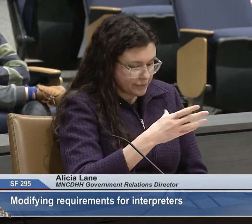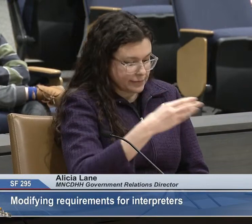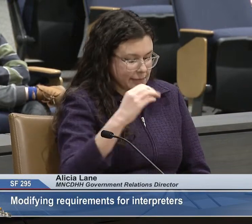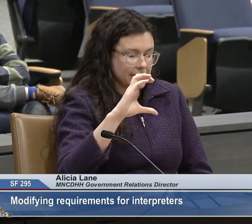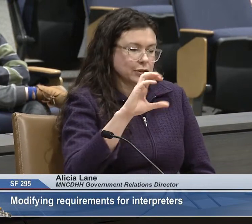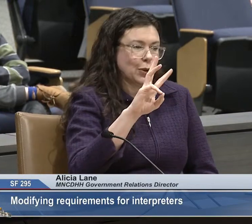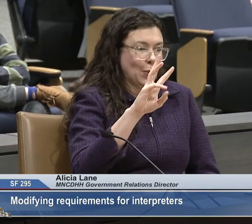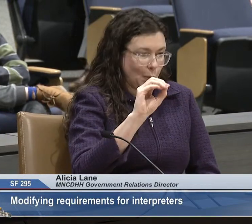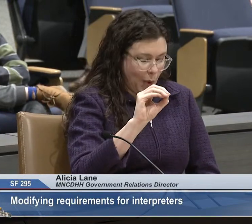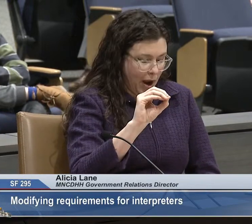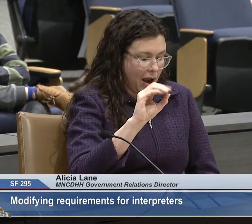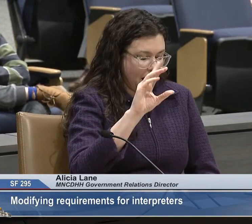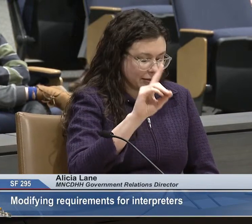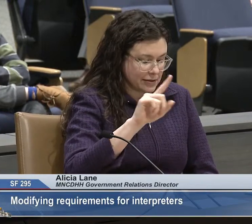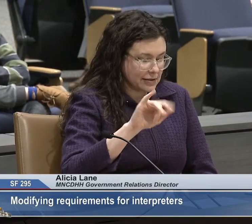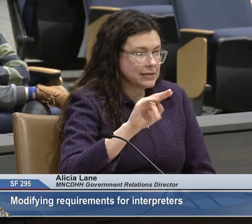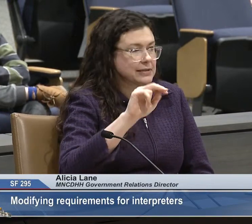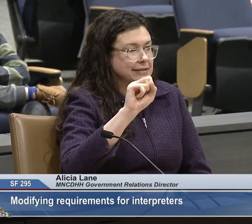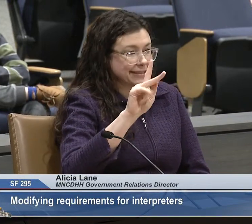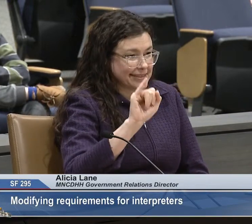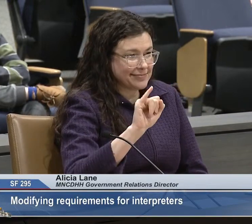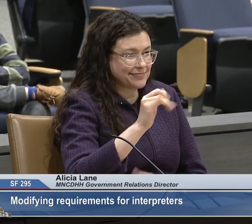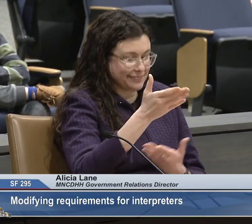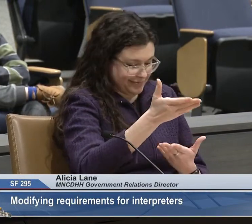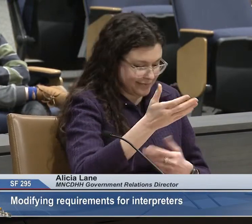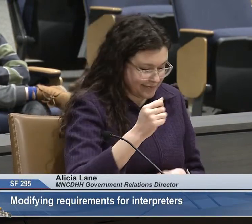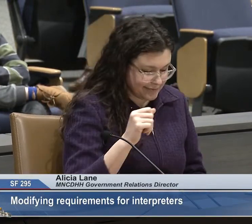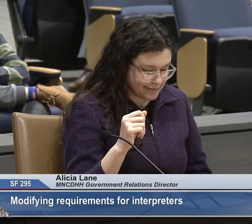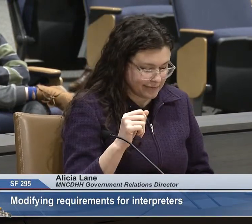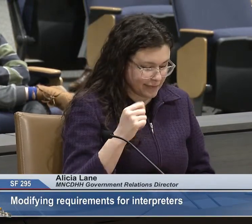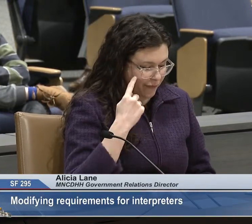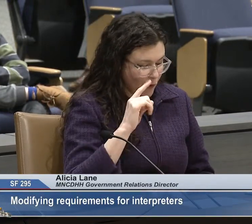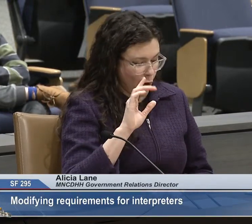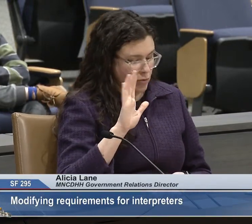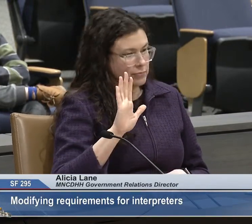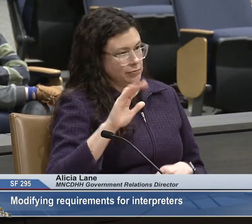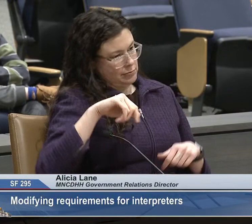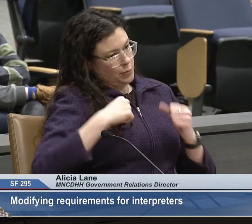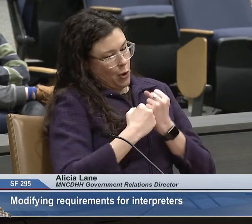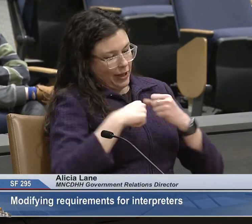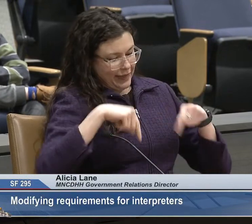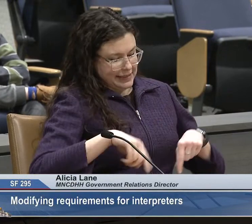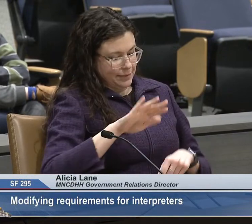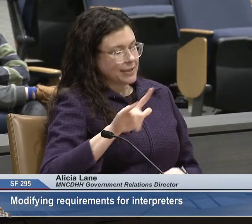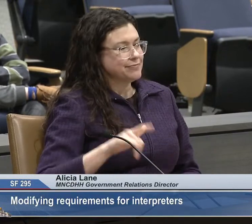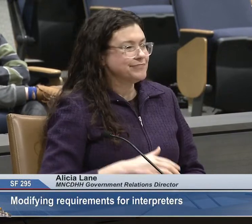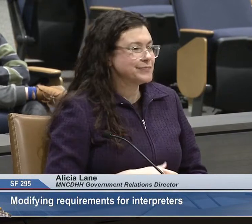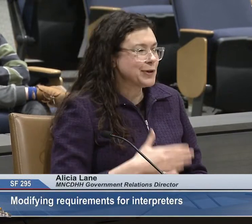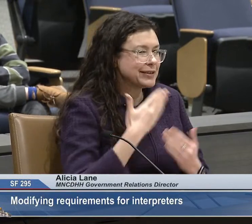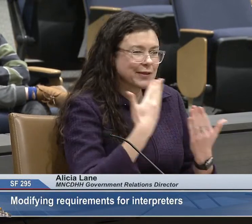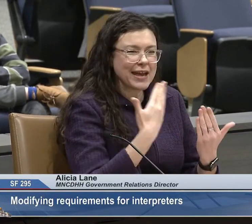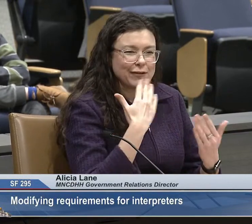and Swadzinski, for supporting this bill. And thank you for your time.